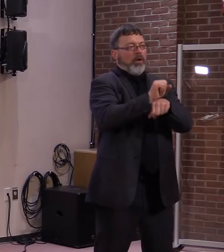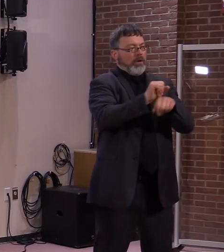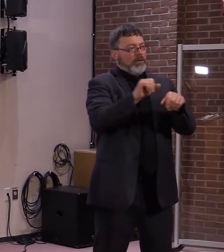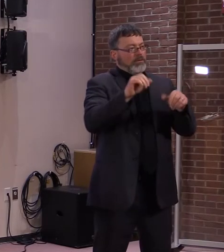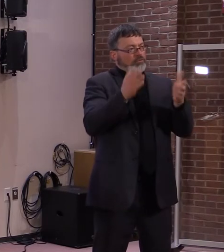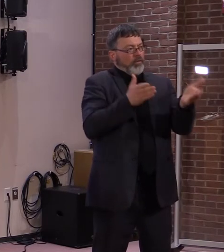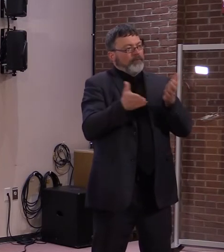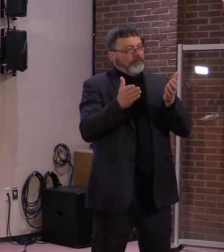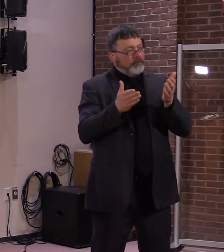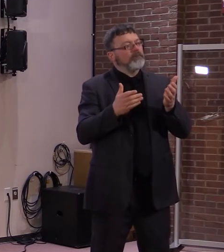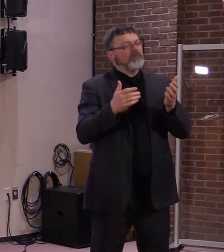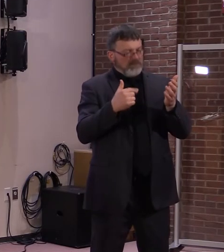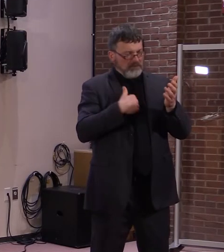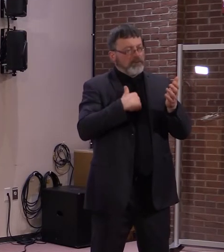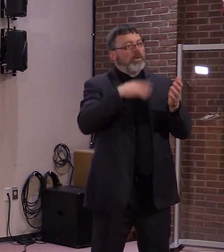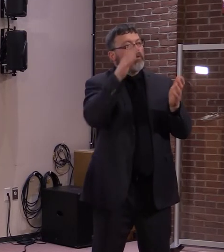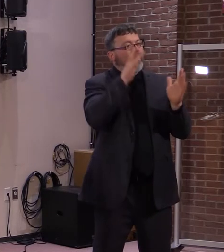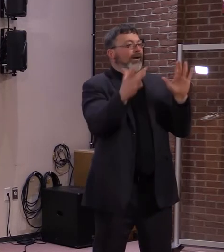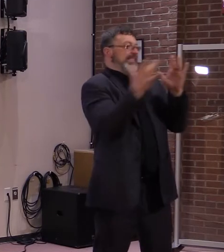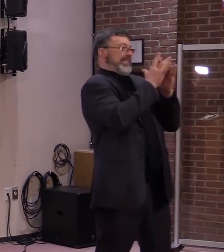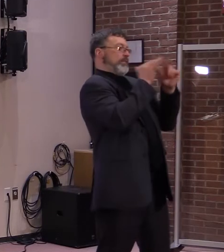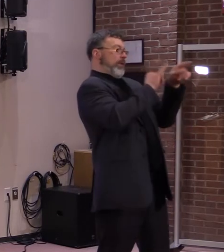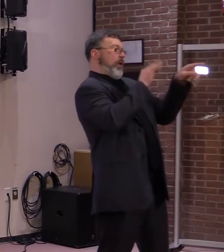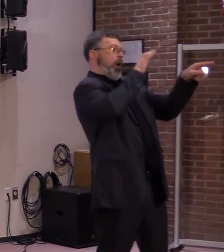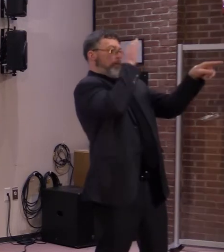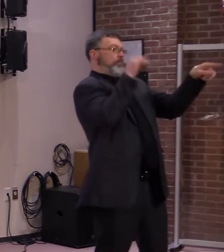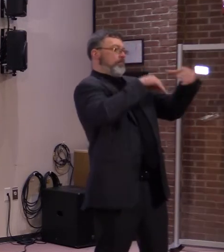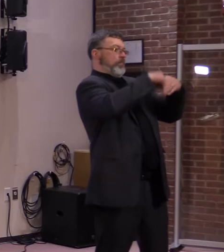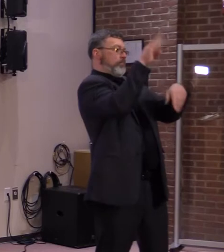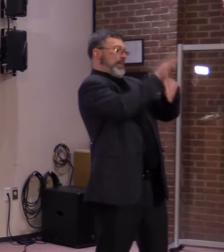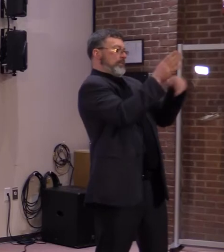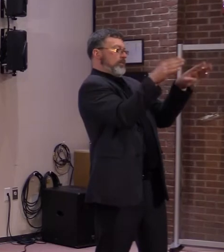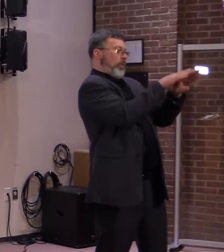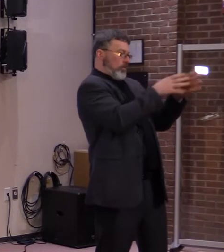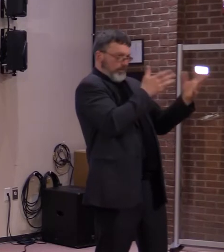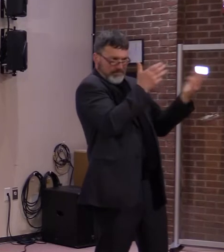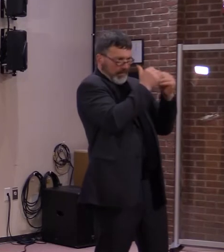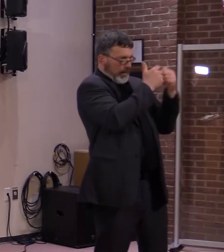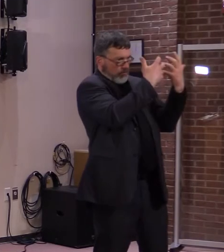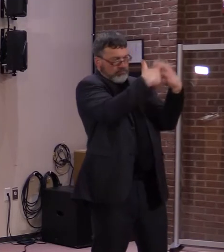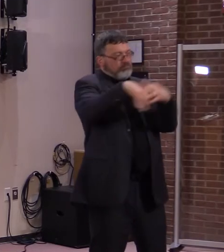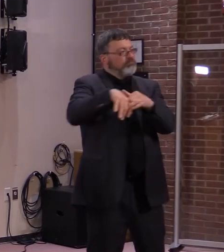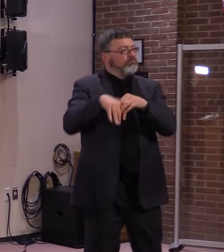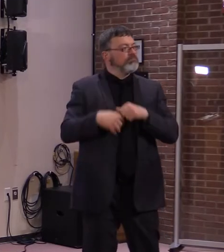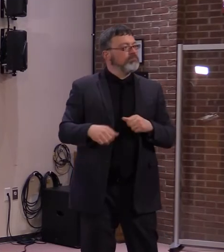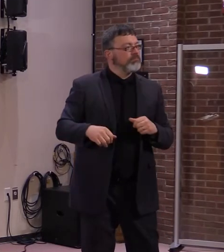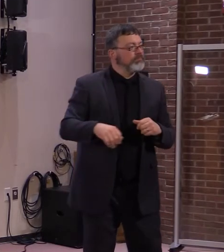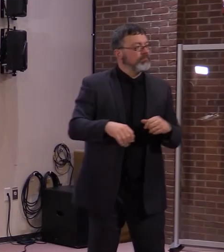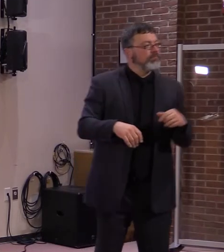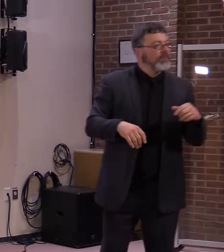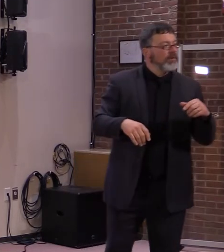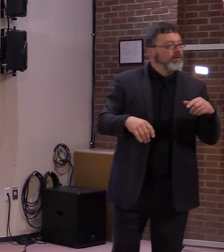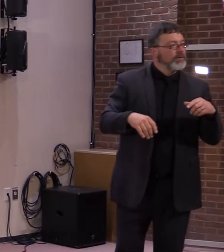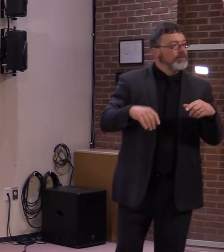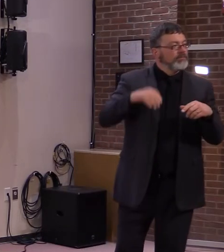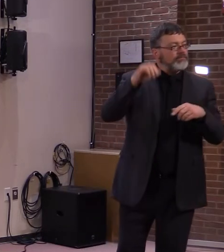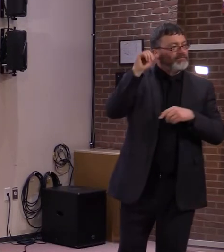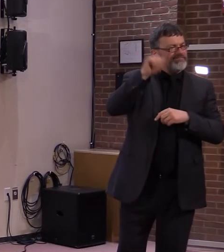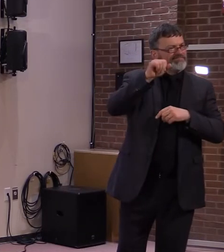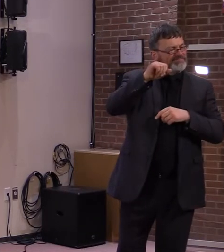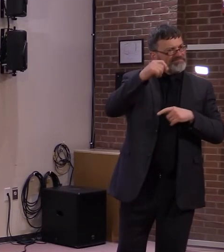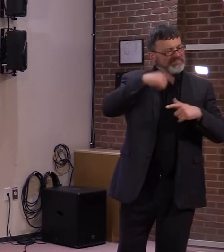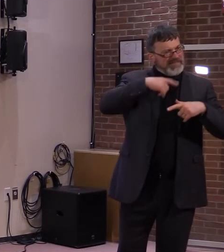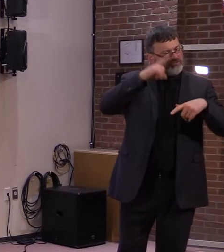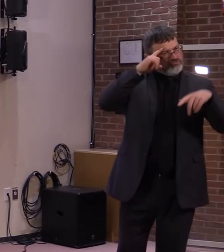today if we haven't already. All right. Great. Thanks. Cut me off surprise, too. All right. Thank you very much. you. Thank Davis.